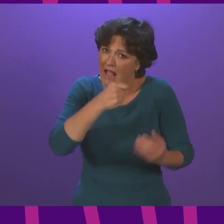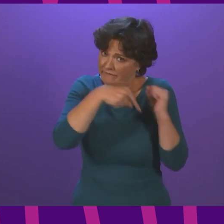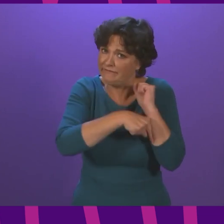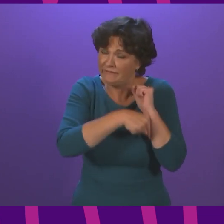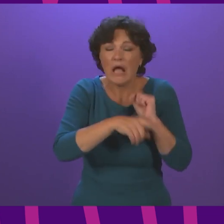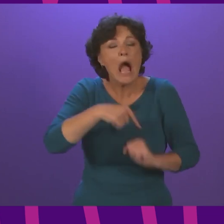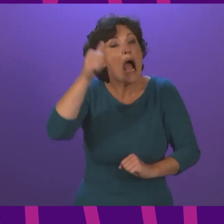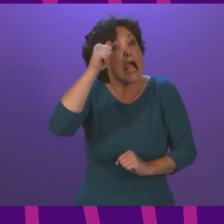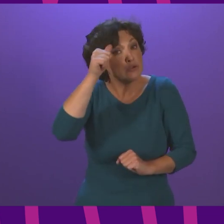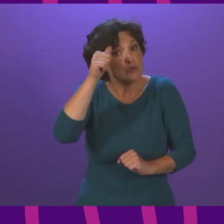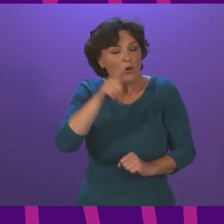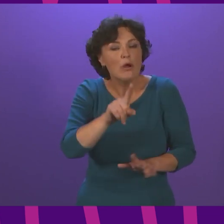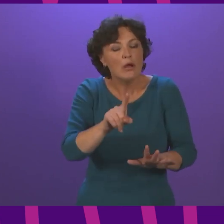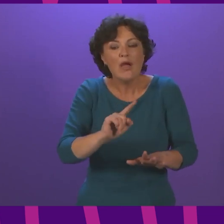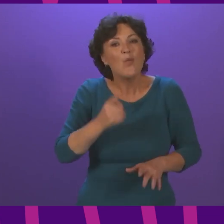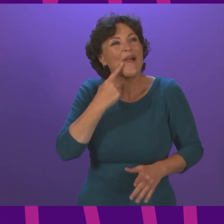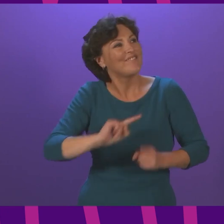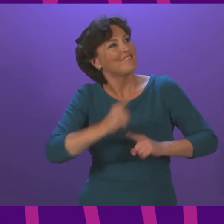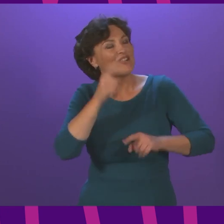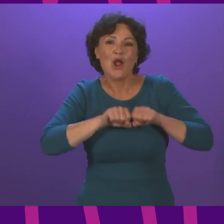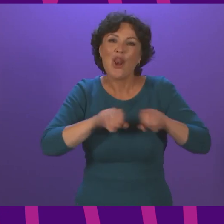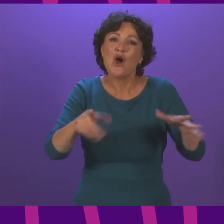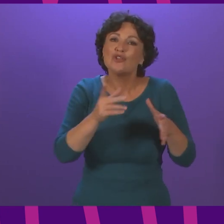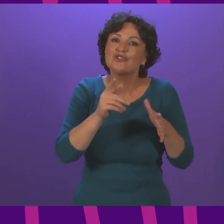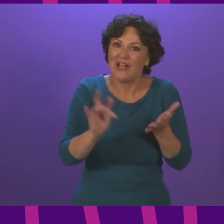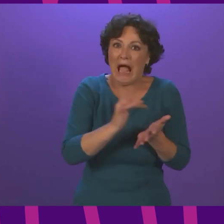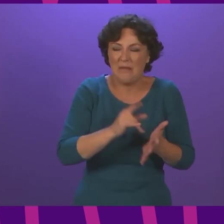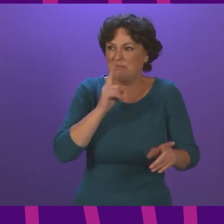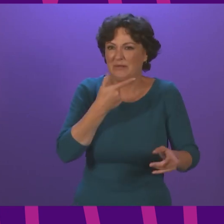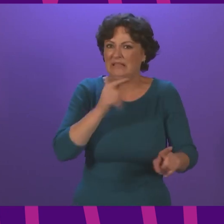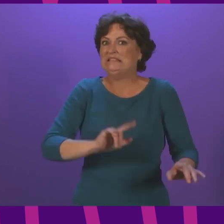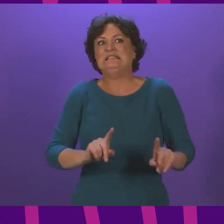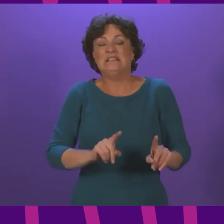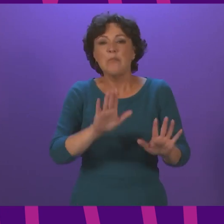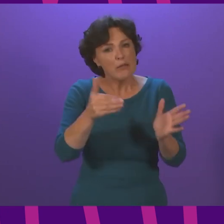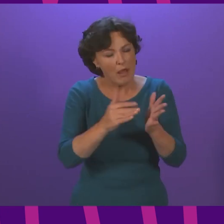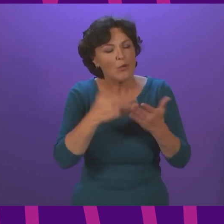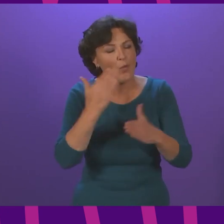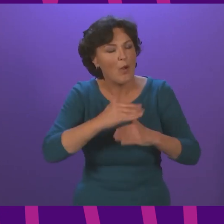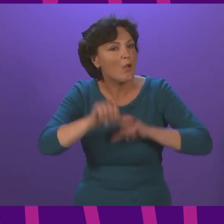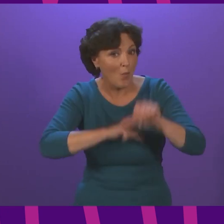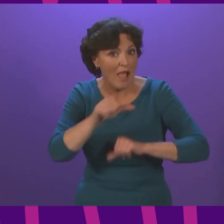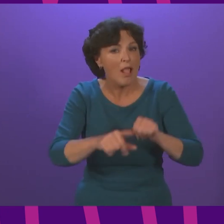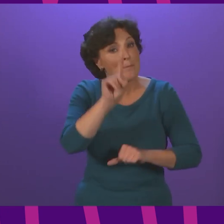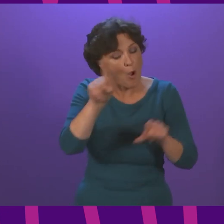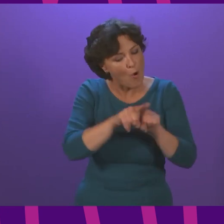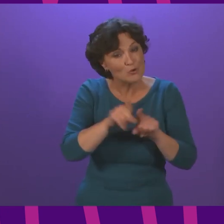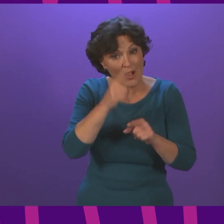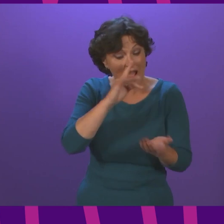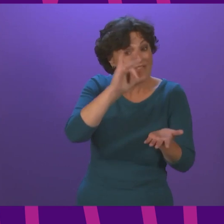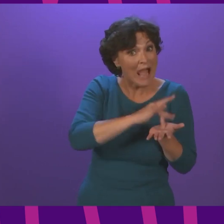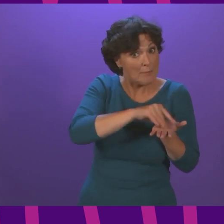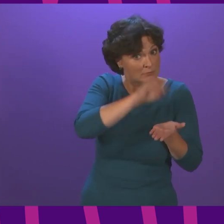know that the early experience of the app was not a good one, but it works now well and the alternative options continue to be available